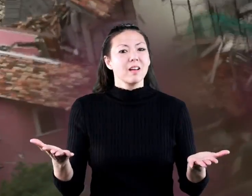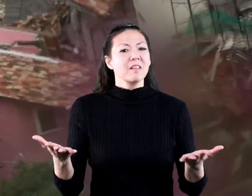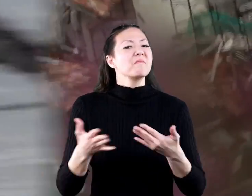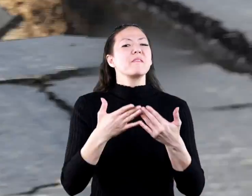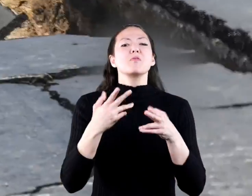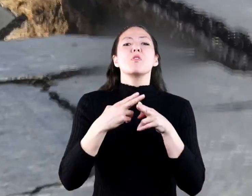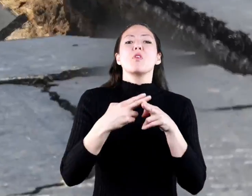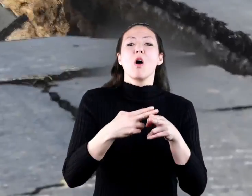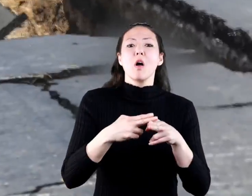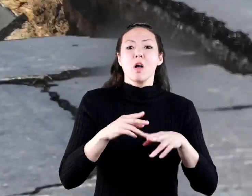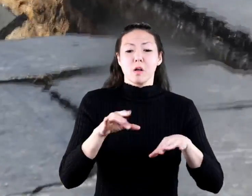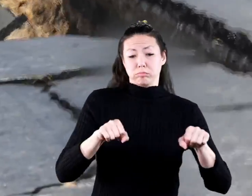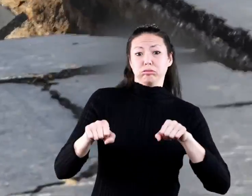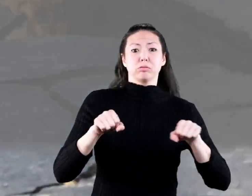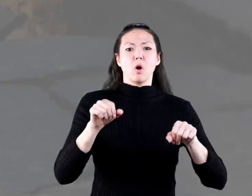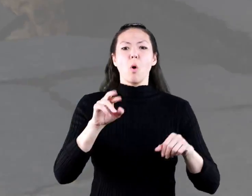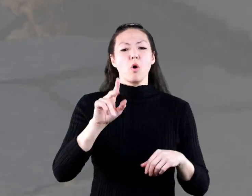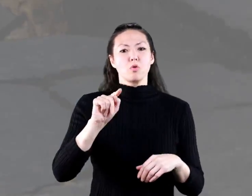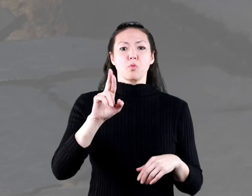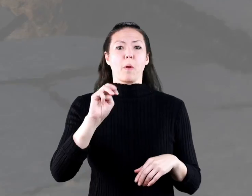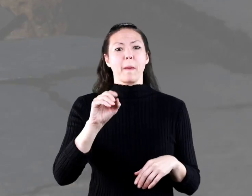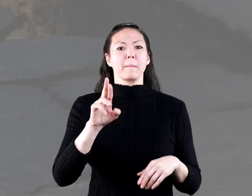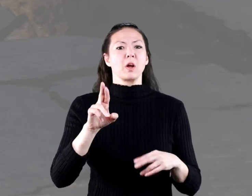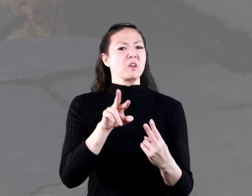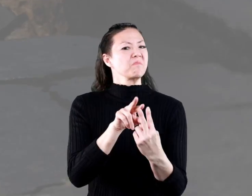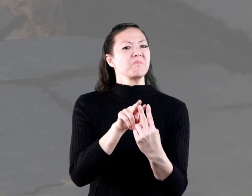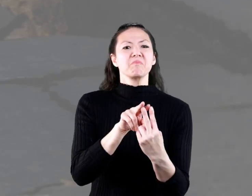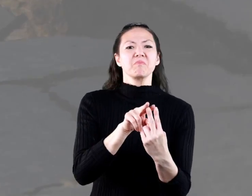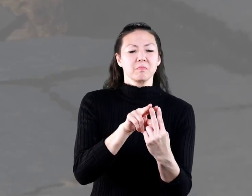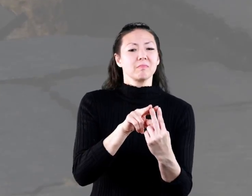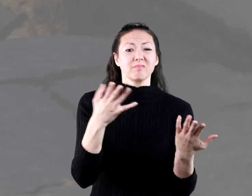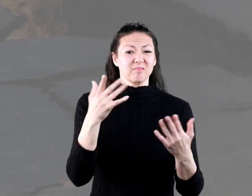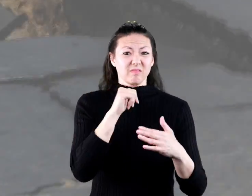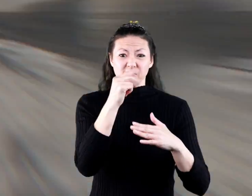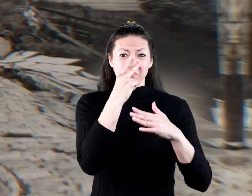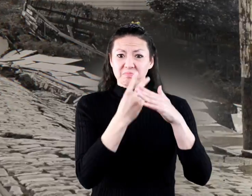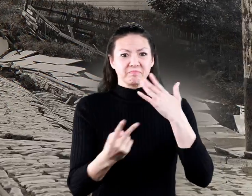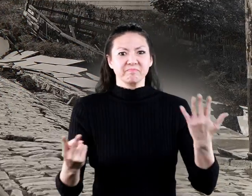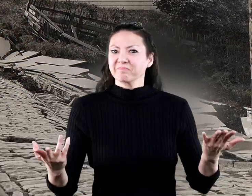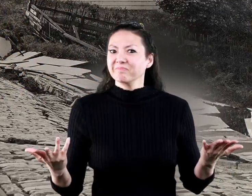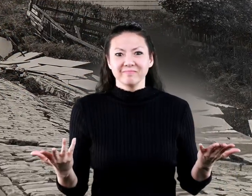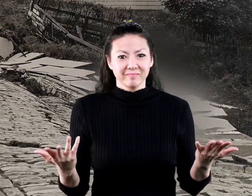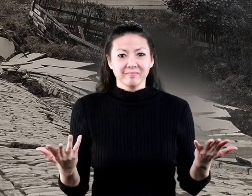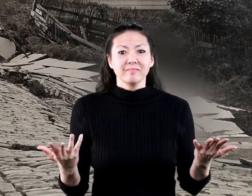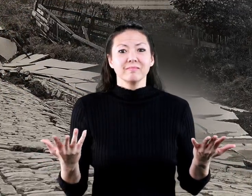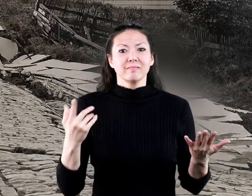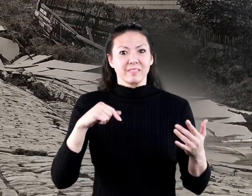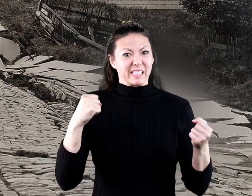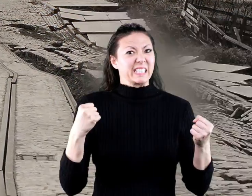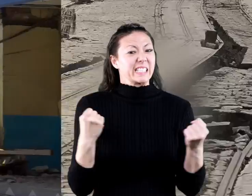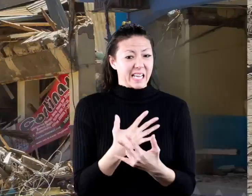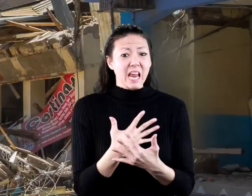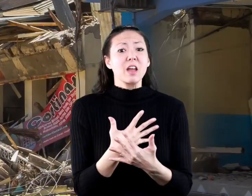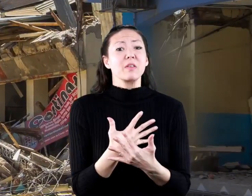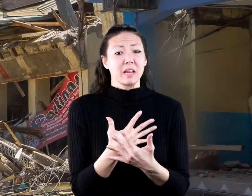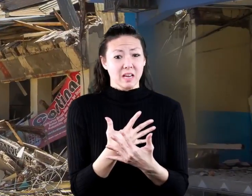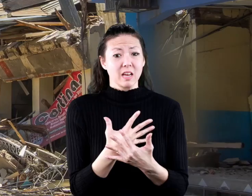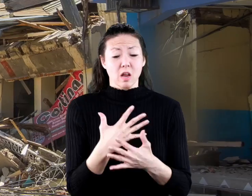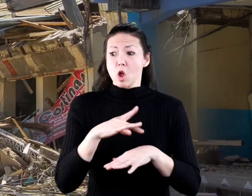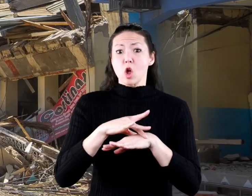Call it whatever you like, a quake or a temblor or a tremor. It can be unpredictable, and it can be very scary when